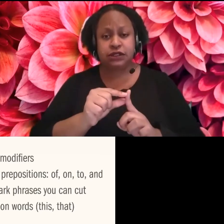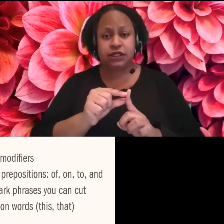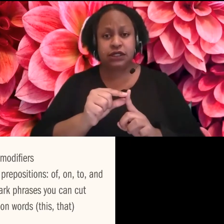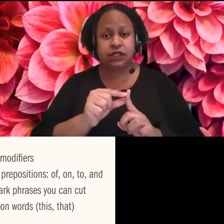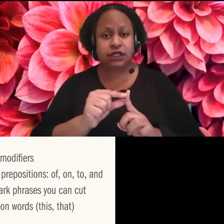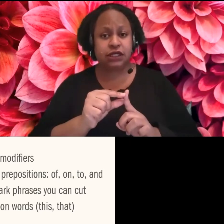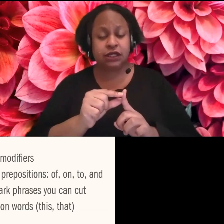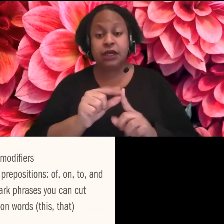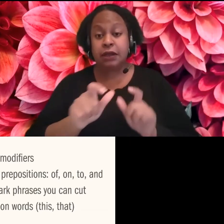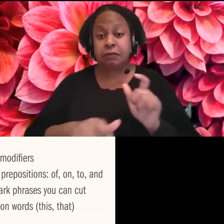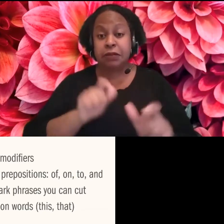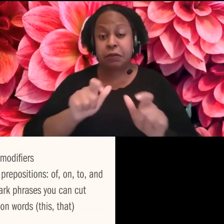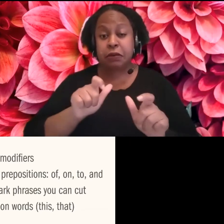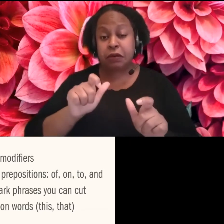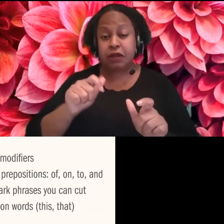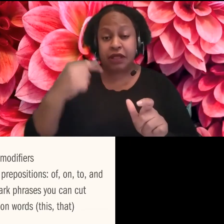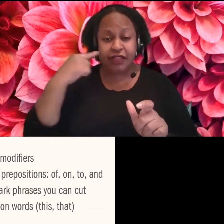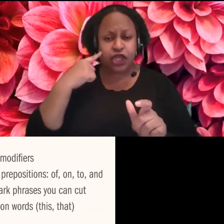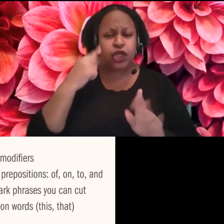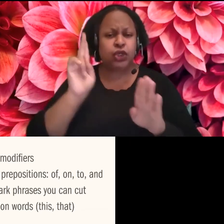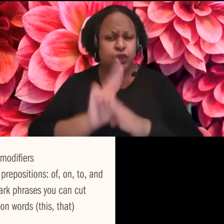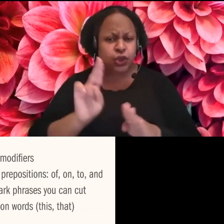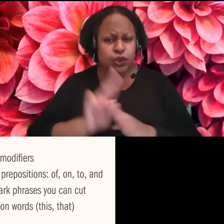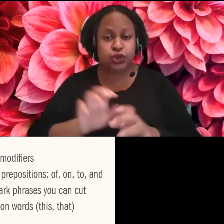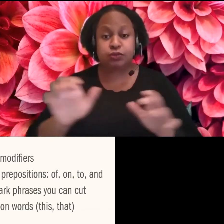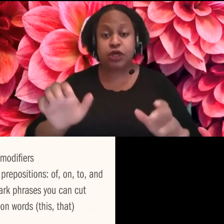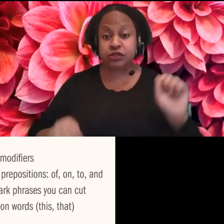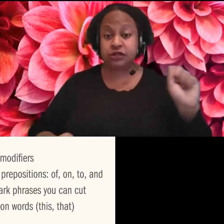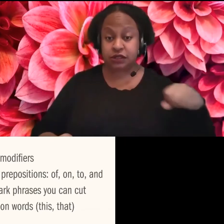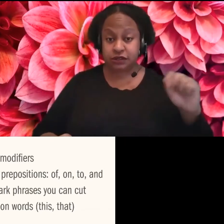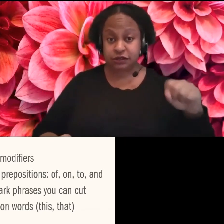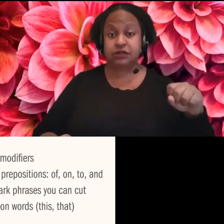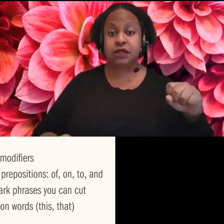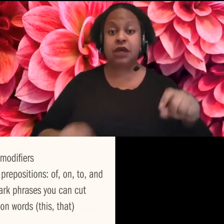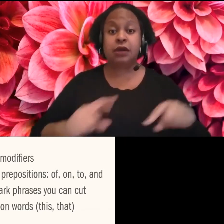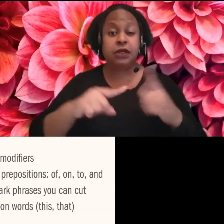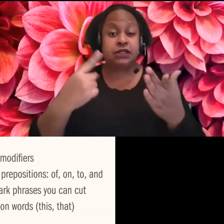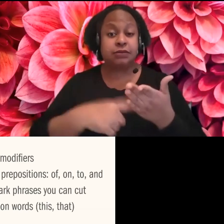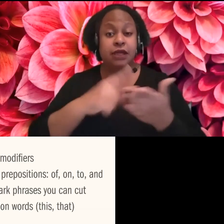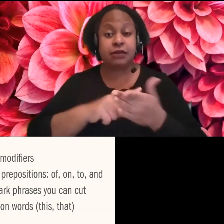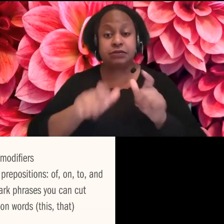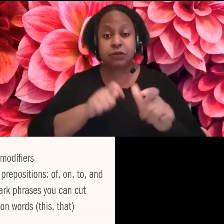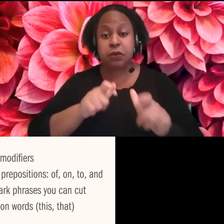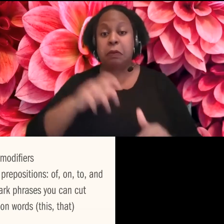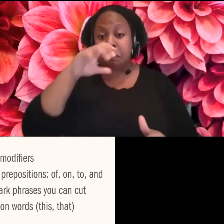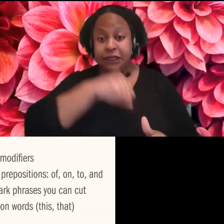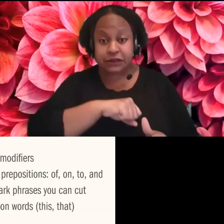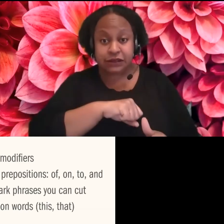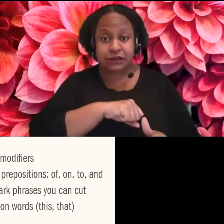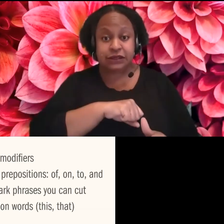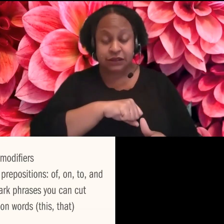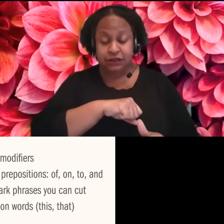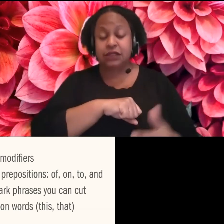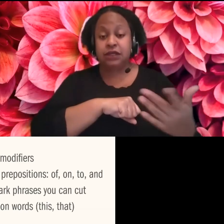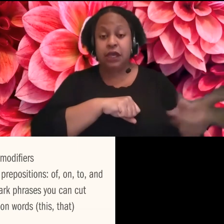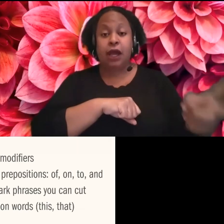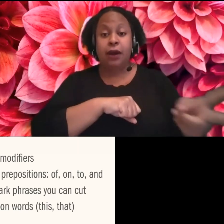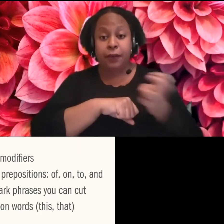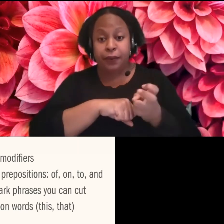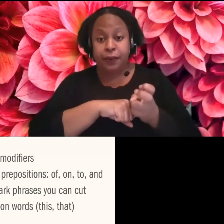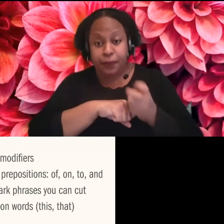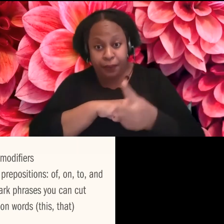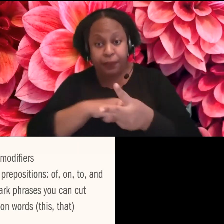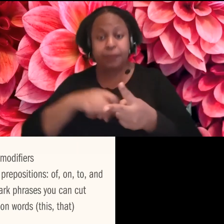get overused. They do get overused a lot, but they also sometimes get overlooked when they're useful. So